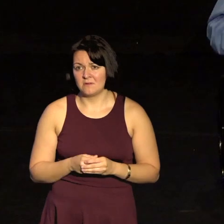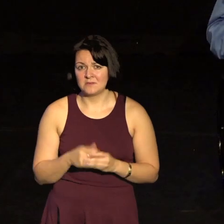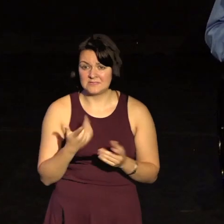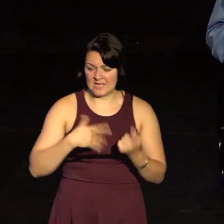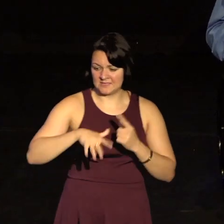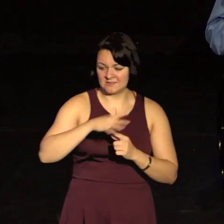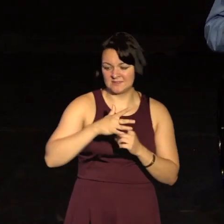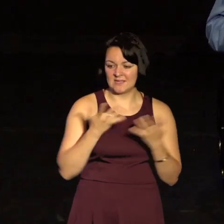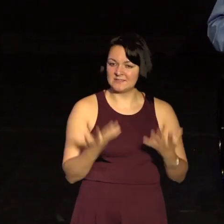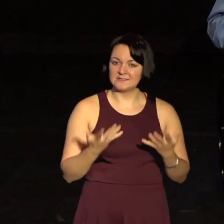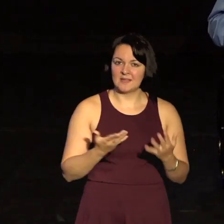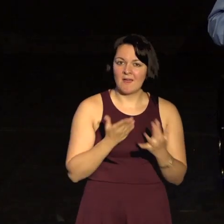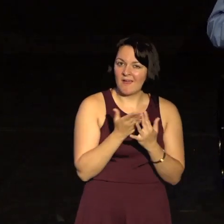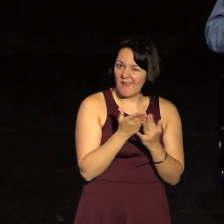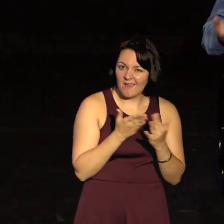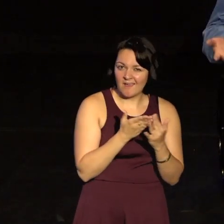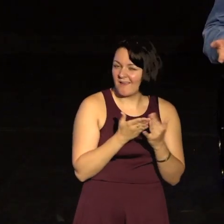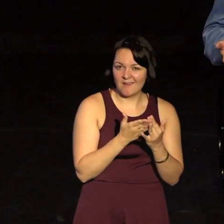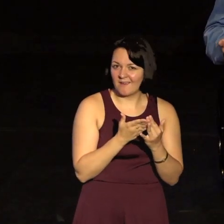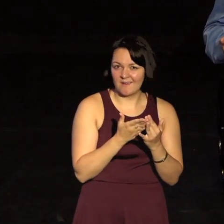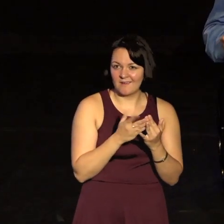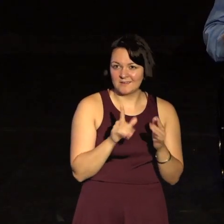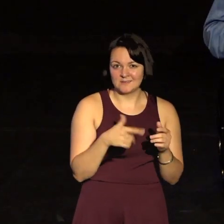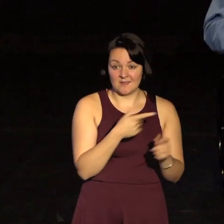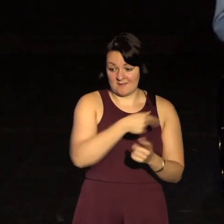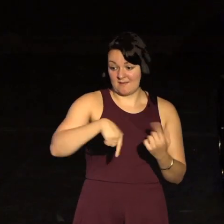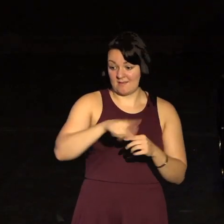inaccessible. A lot of people are very unaccepting.